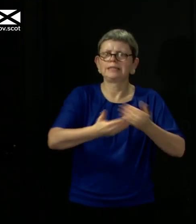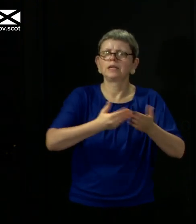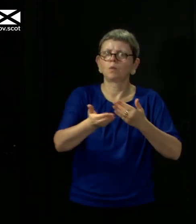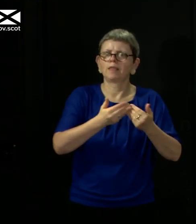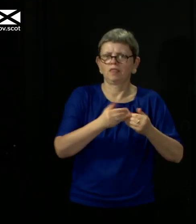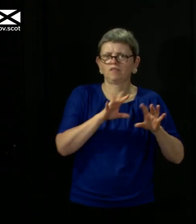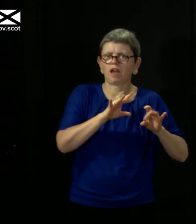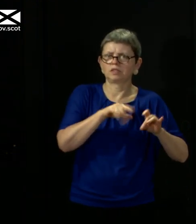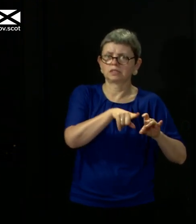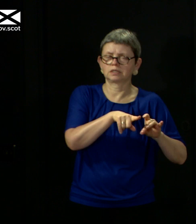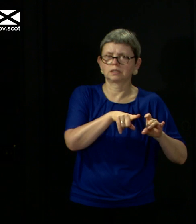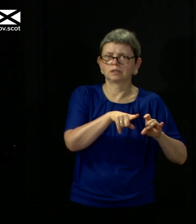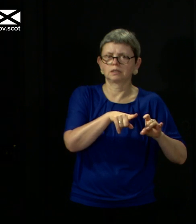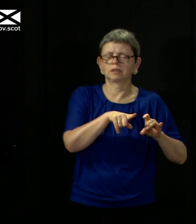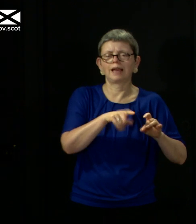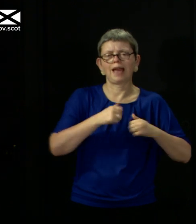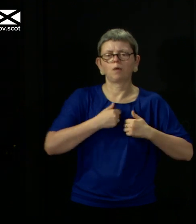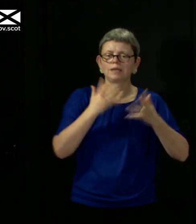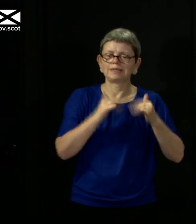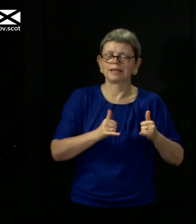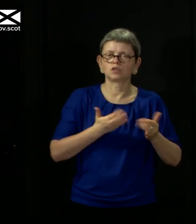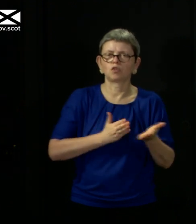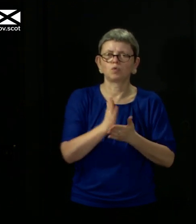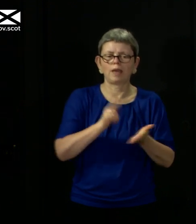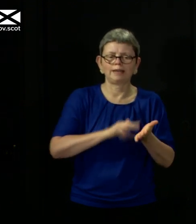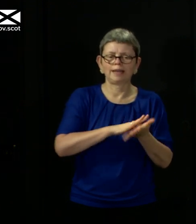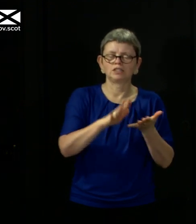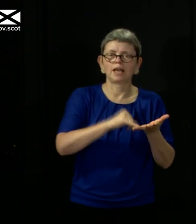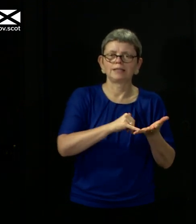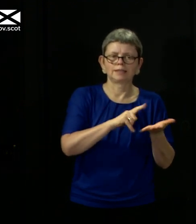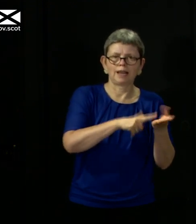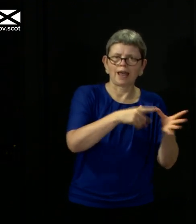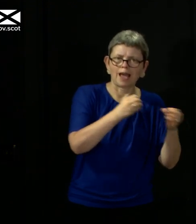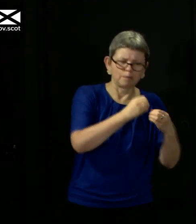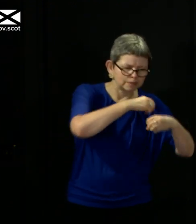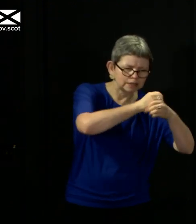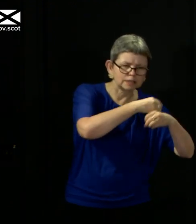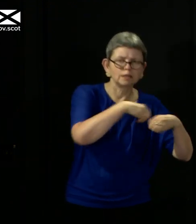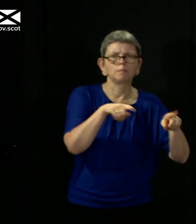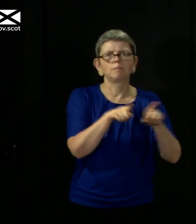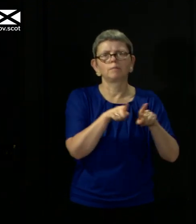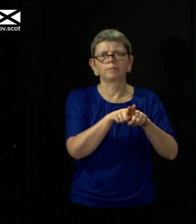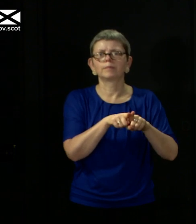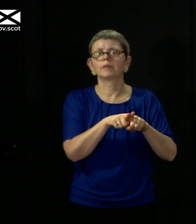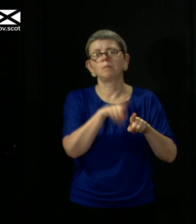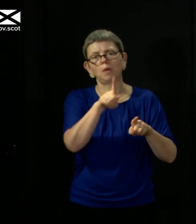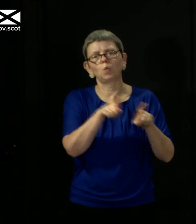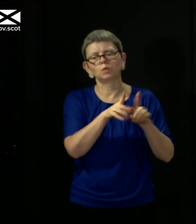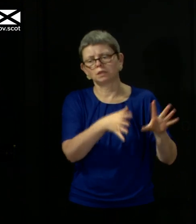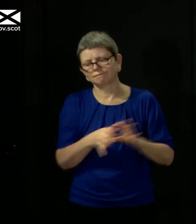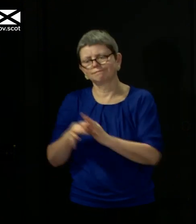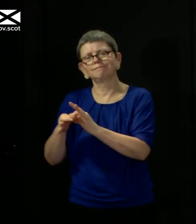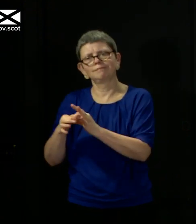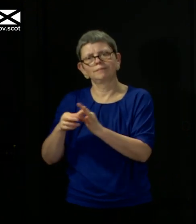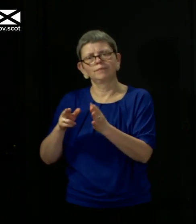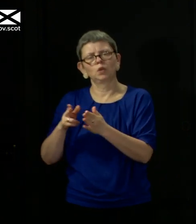NHS laboratories and NHS schemes, but also we now have, as part of the UK-wide system, the drive